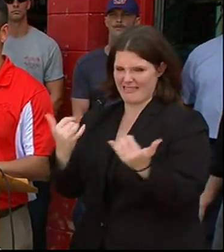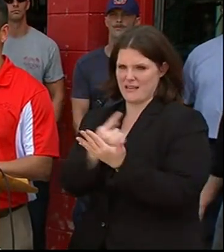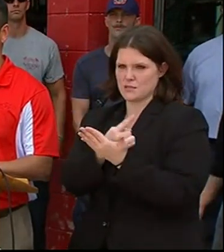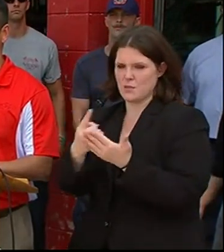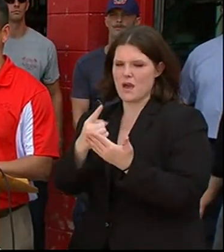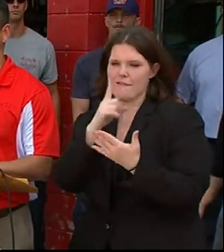the weekend.